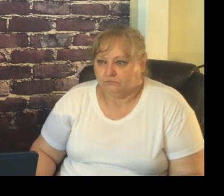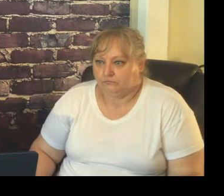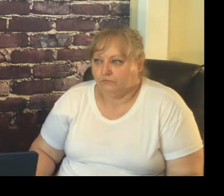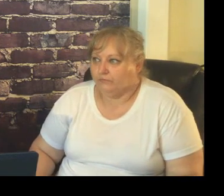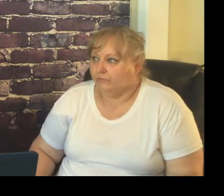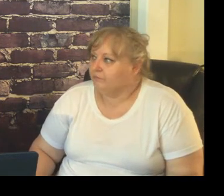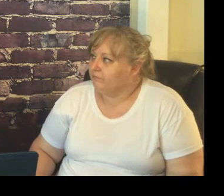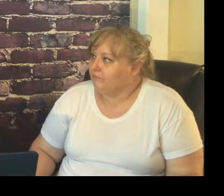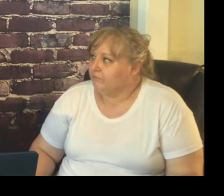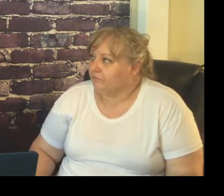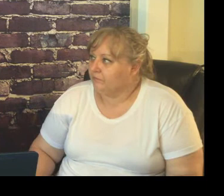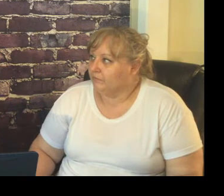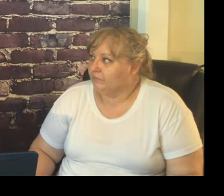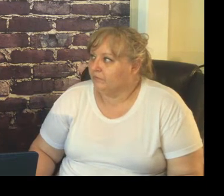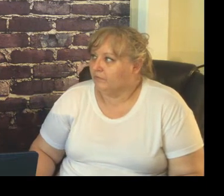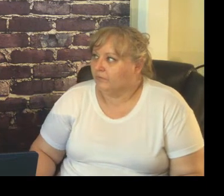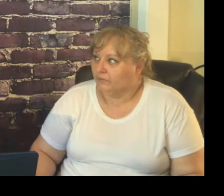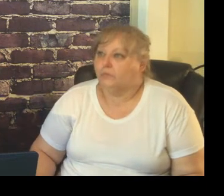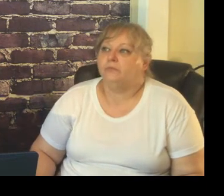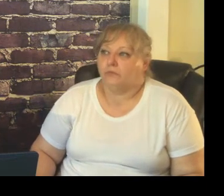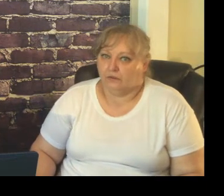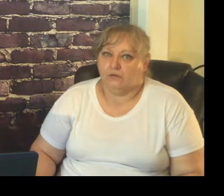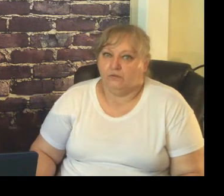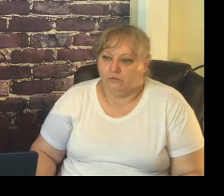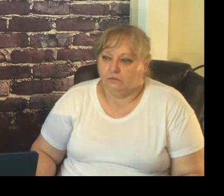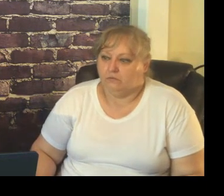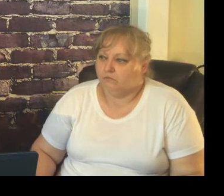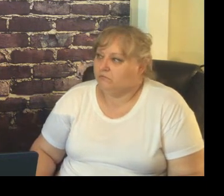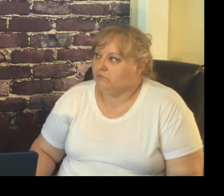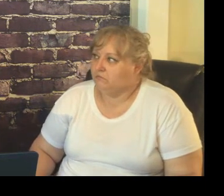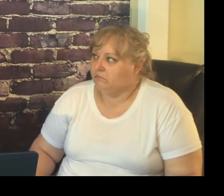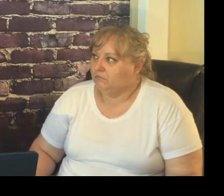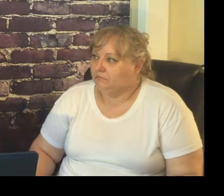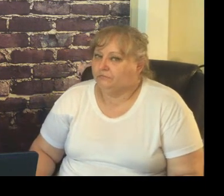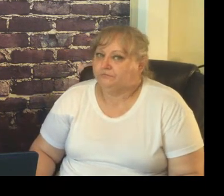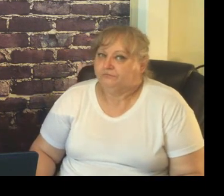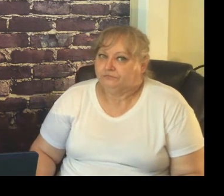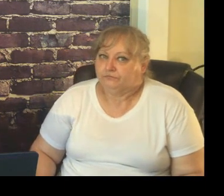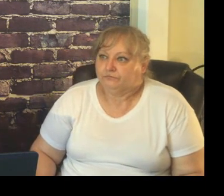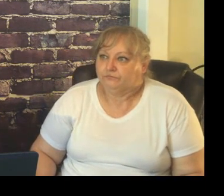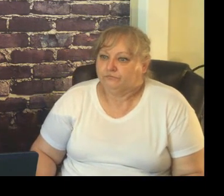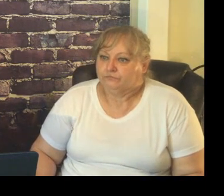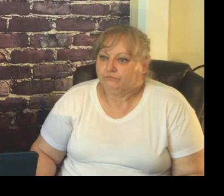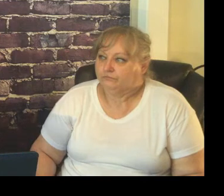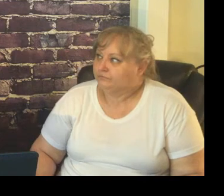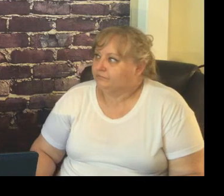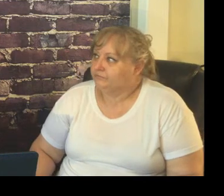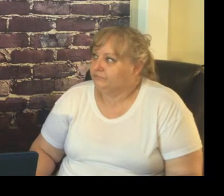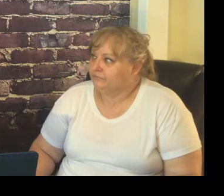me being a person that painfully shy as well I understood that so I began writing the